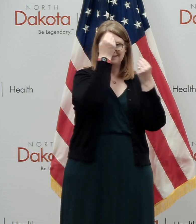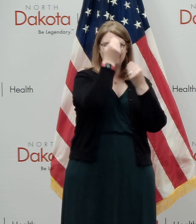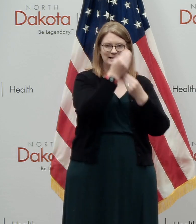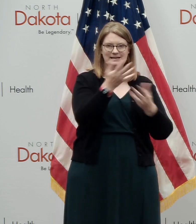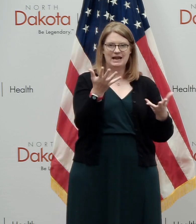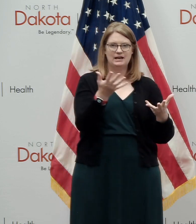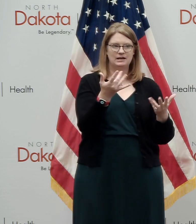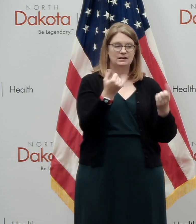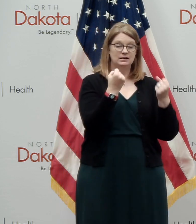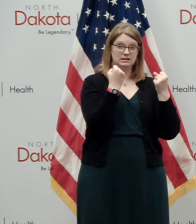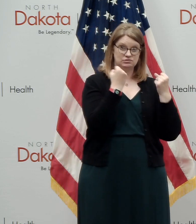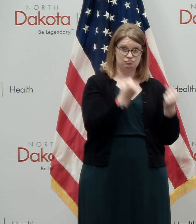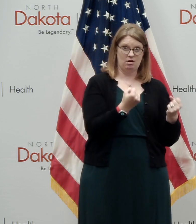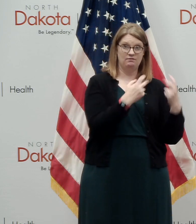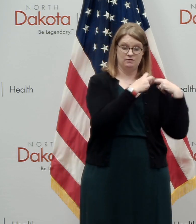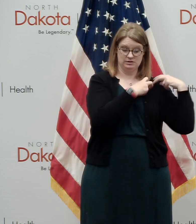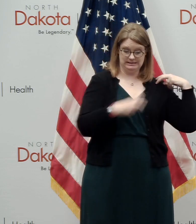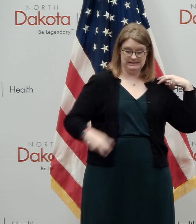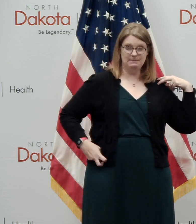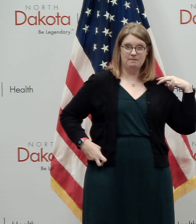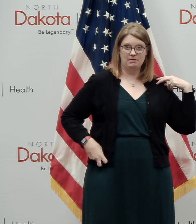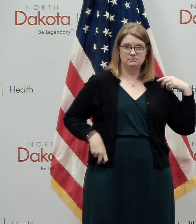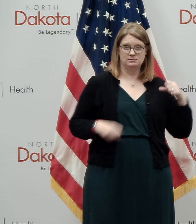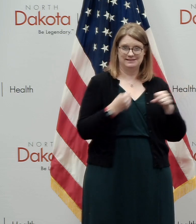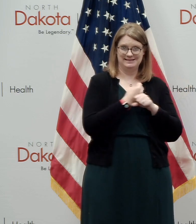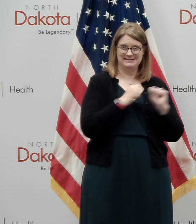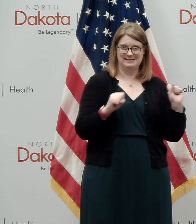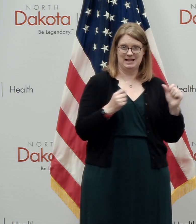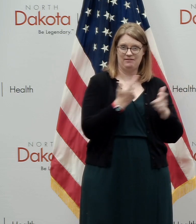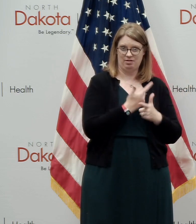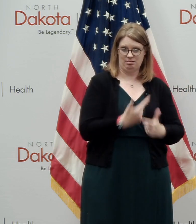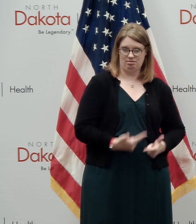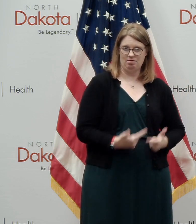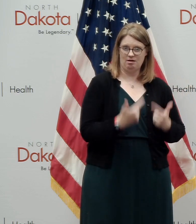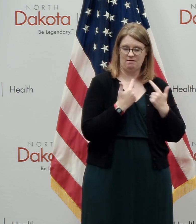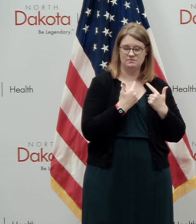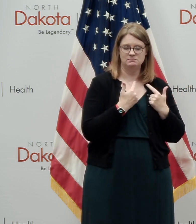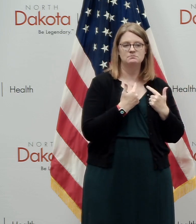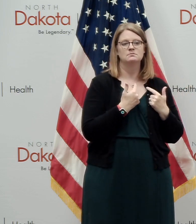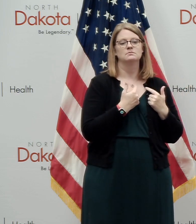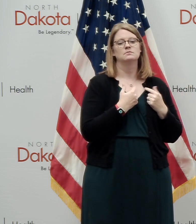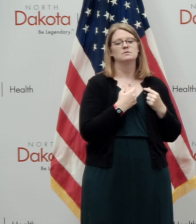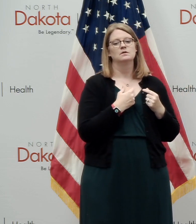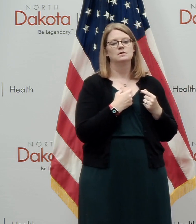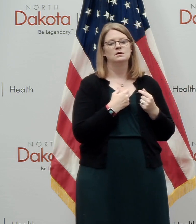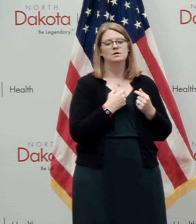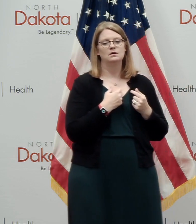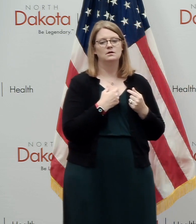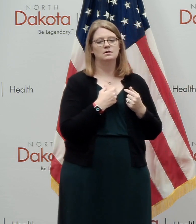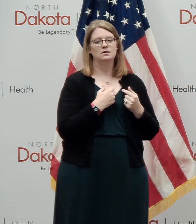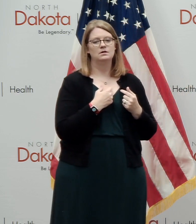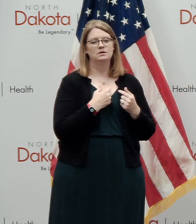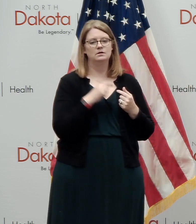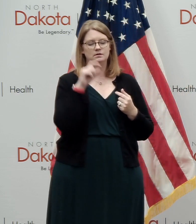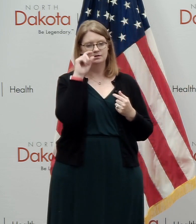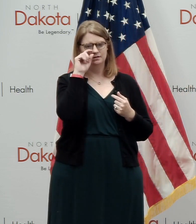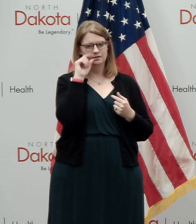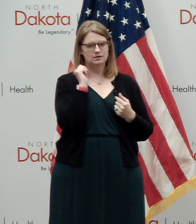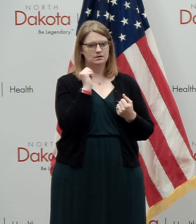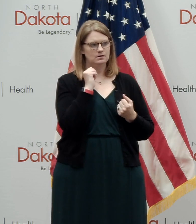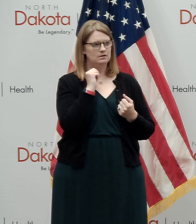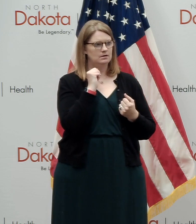strong for seatbelt saving lives. And I also know that, uh, when a life ends in a